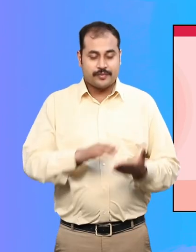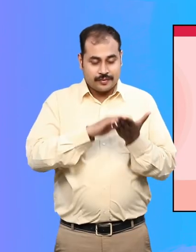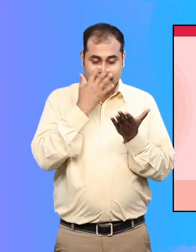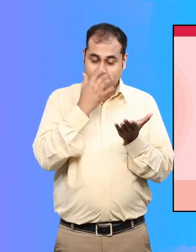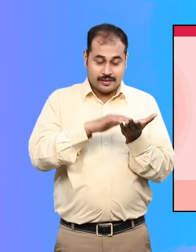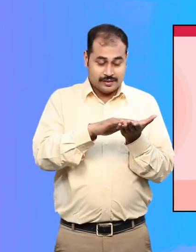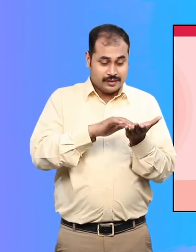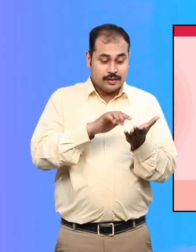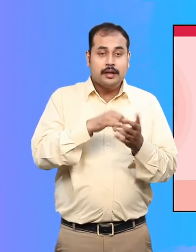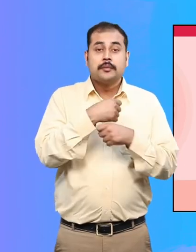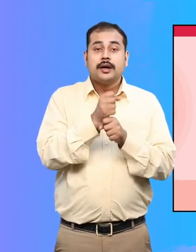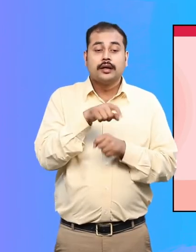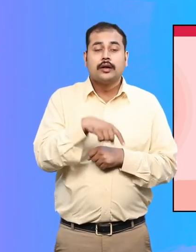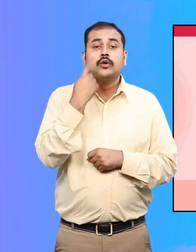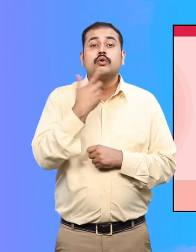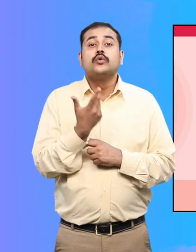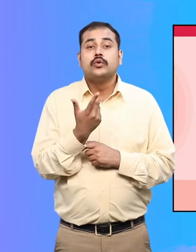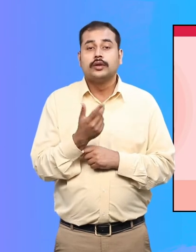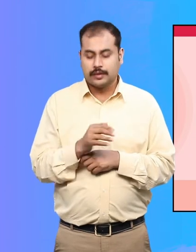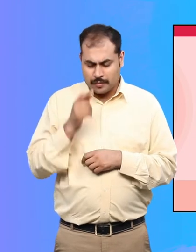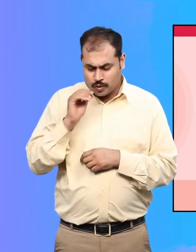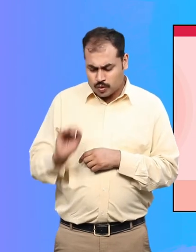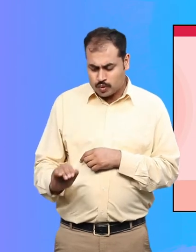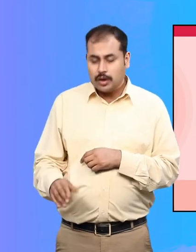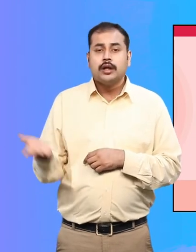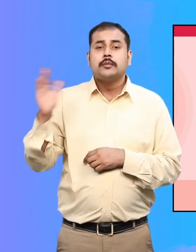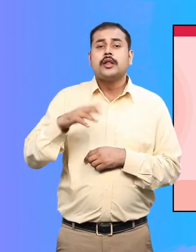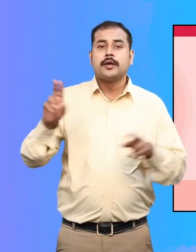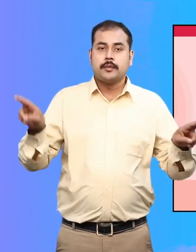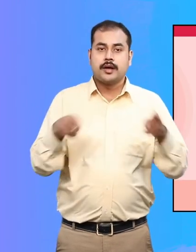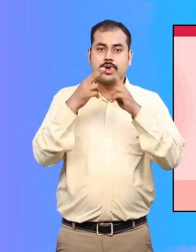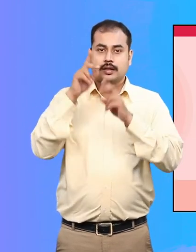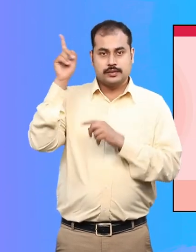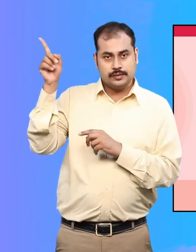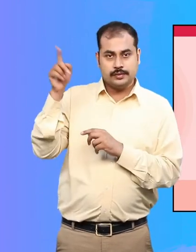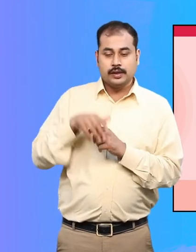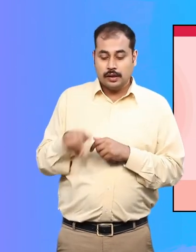This script was created by a young Frenchman named Louis Braille. 5.